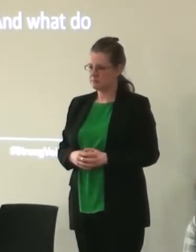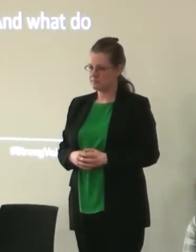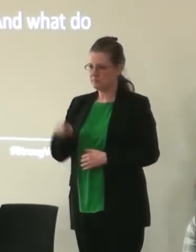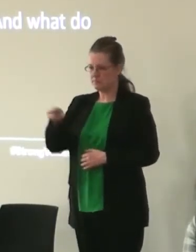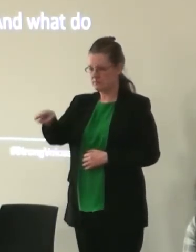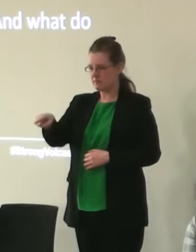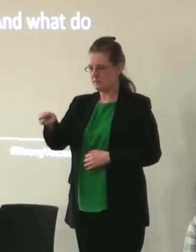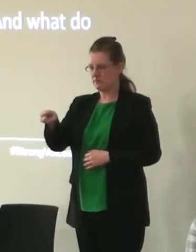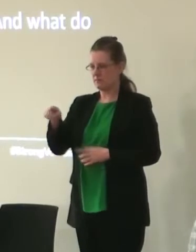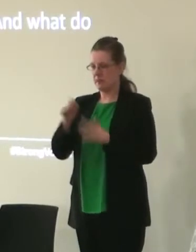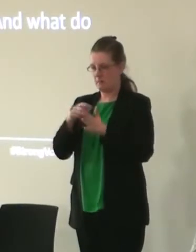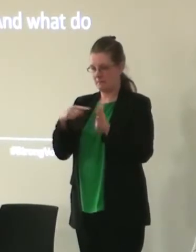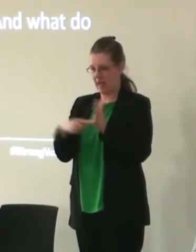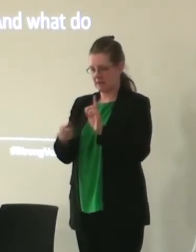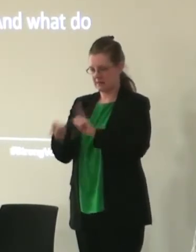yeah I